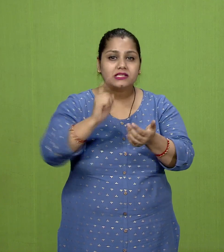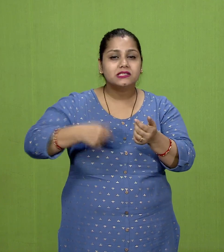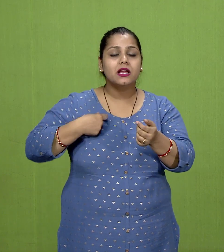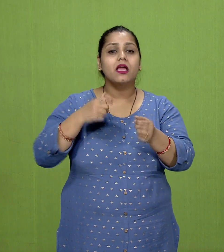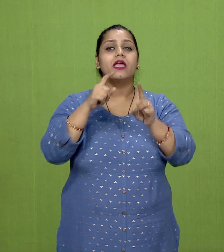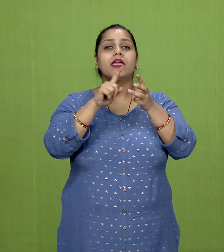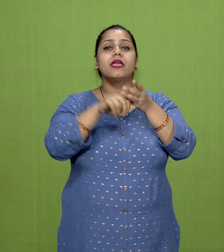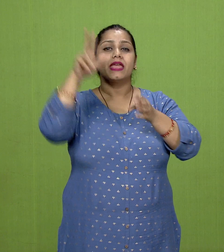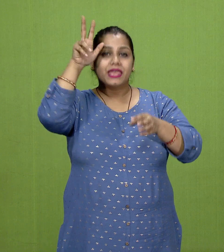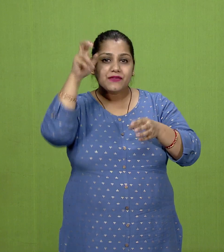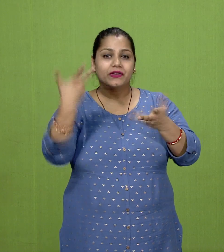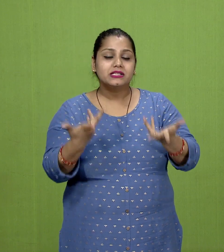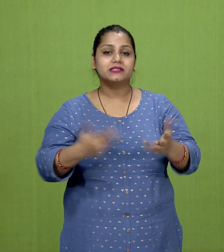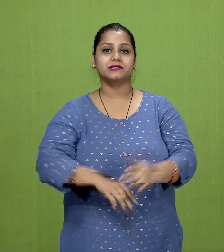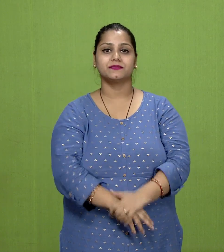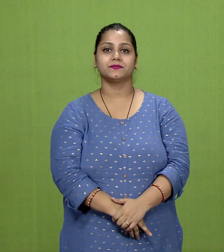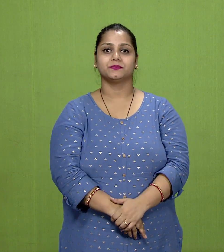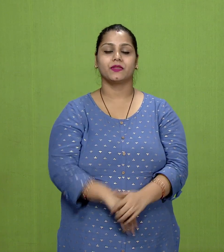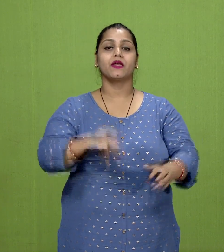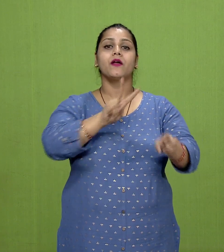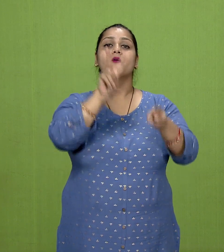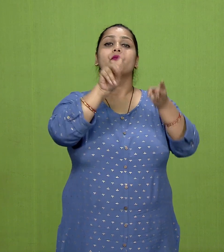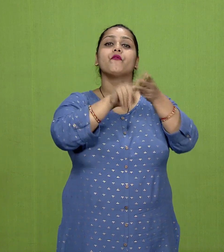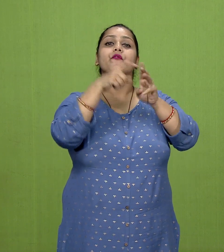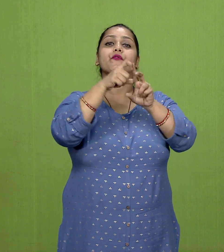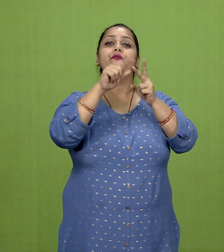of Vaidic Brahmanism.